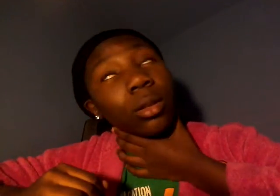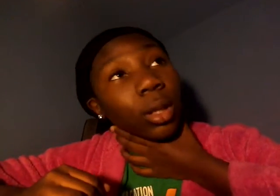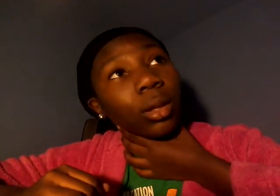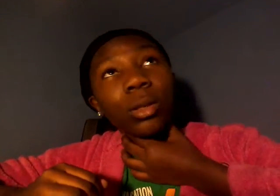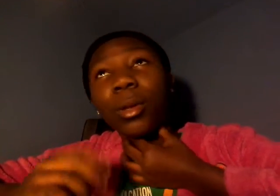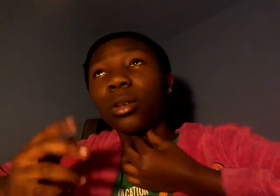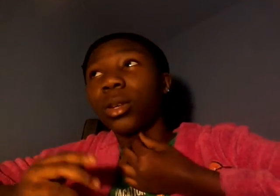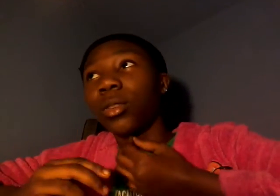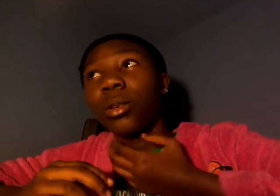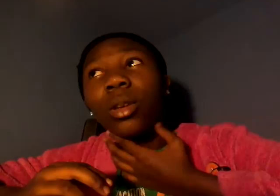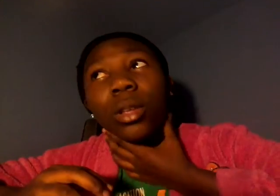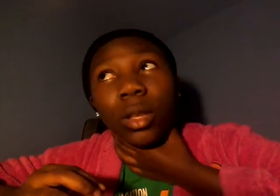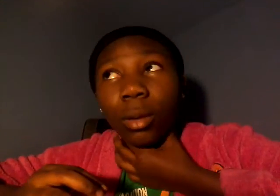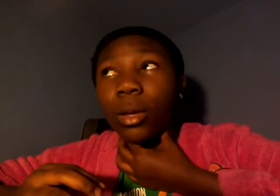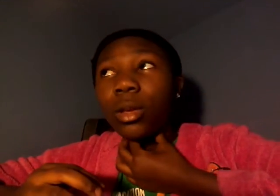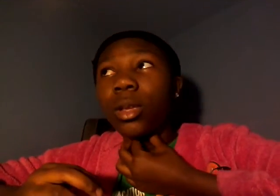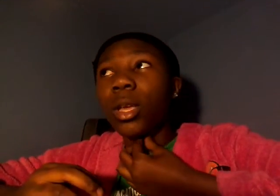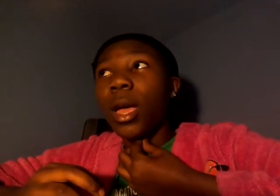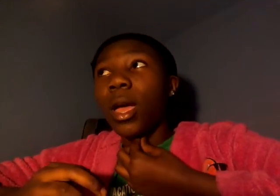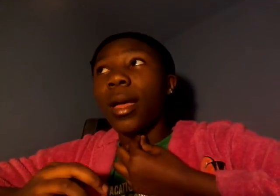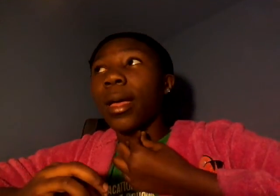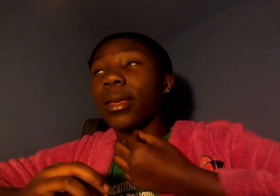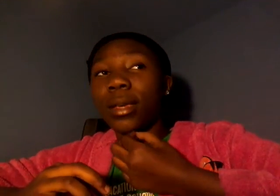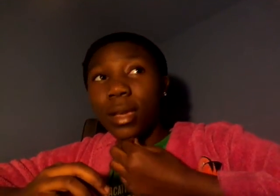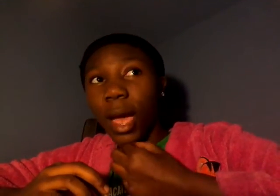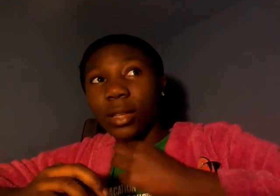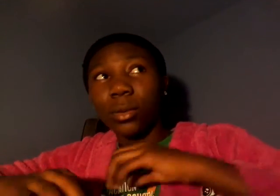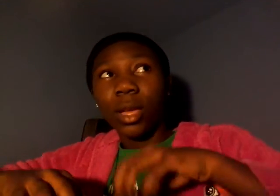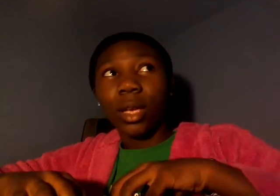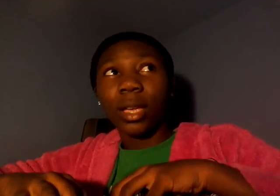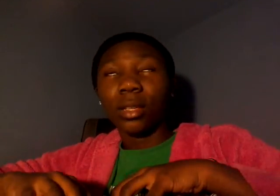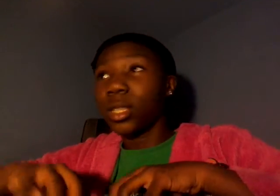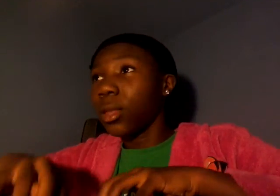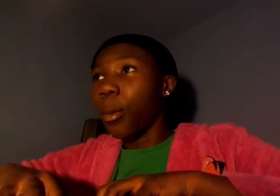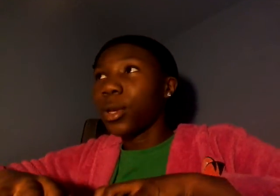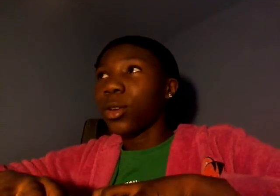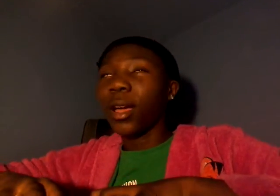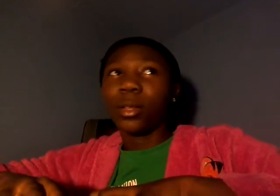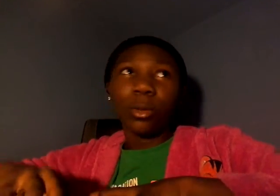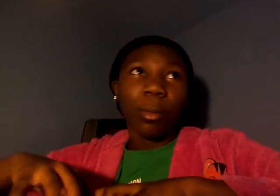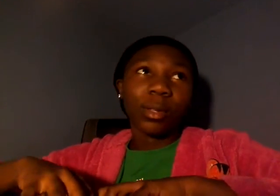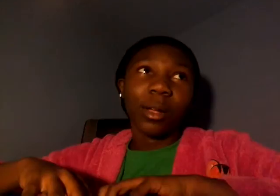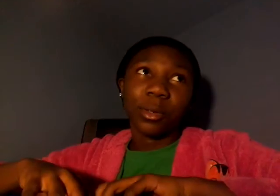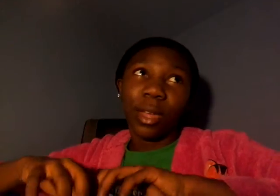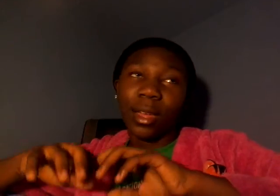depending on whatever you see them yeah so then i can see them and try and do them as long as they're not